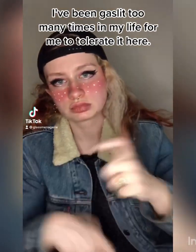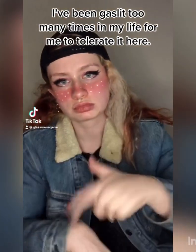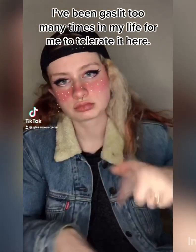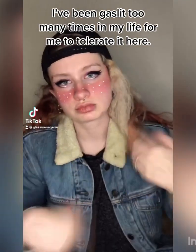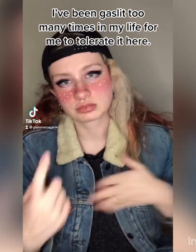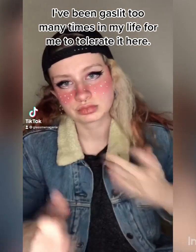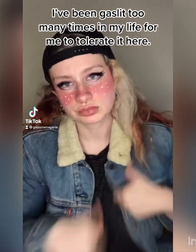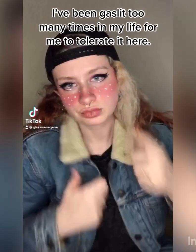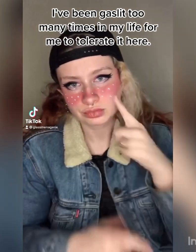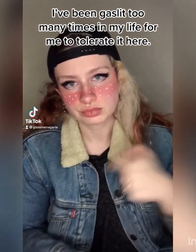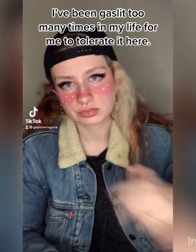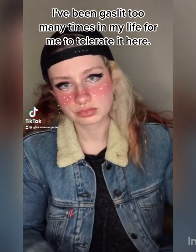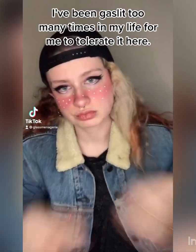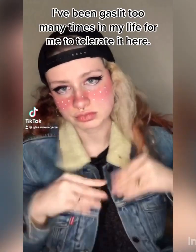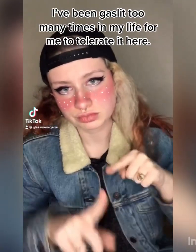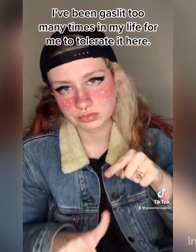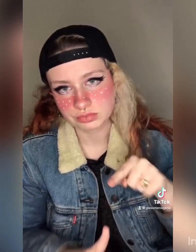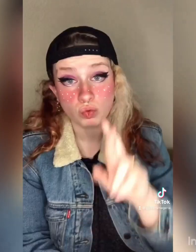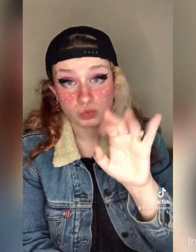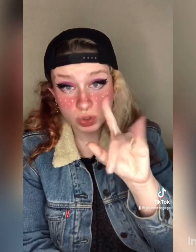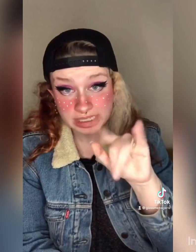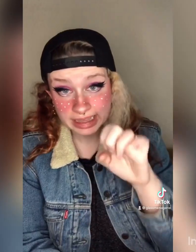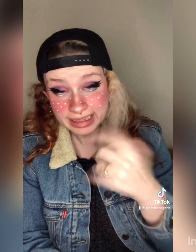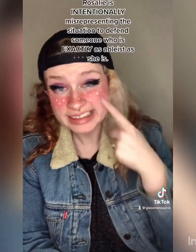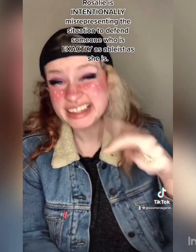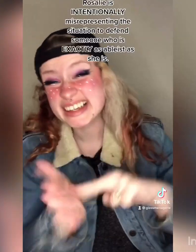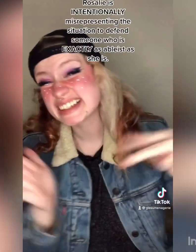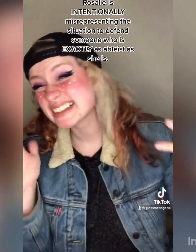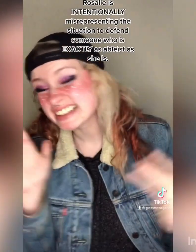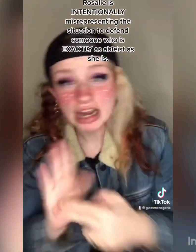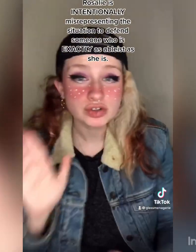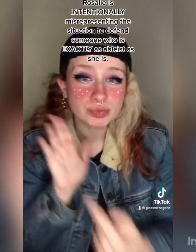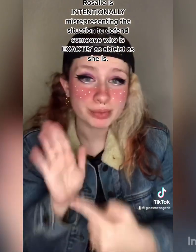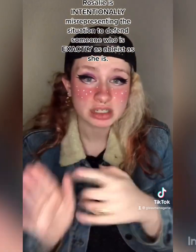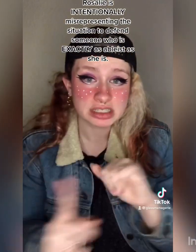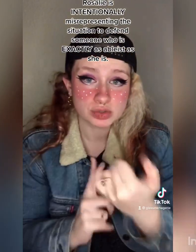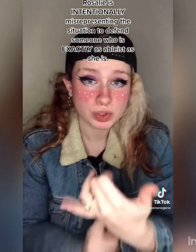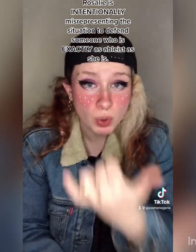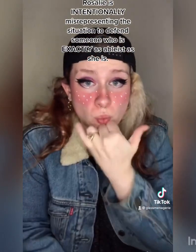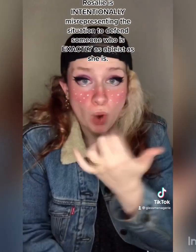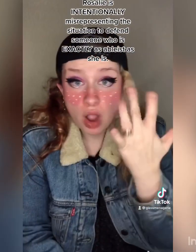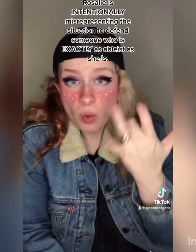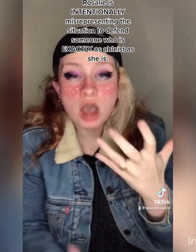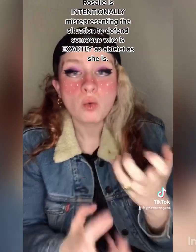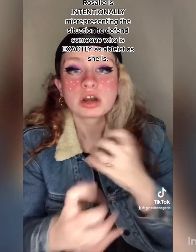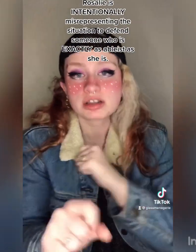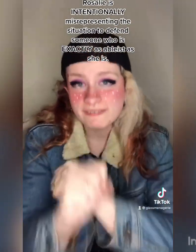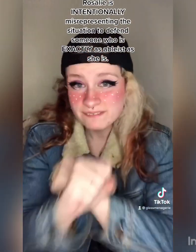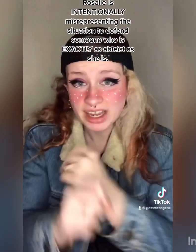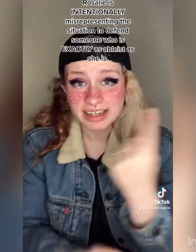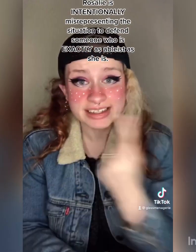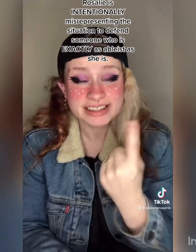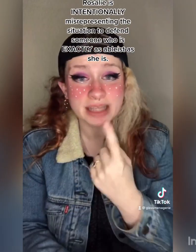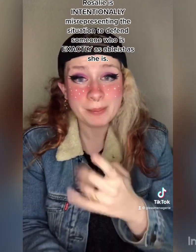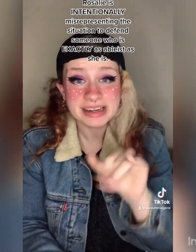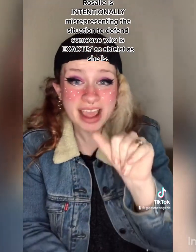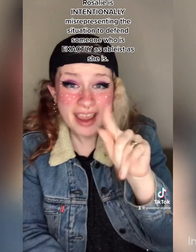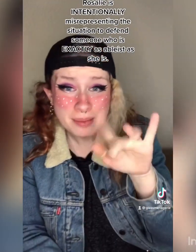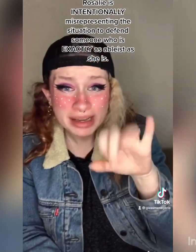too many times in my life for me to tolerate it here. Rosalie is intentionally misrepresenting the situation because she wants to defend somebody who is